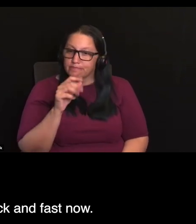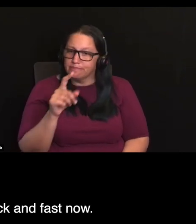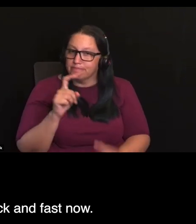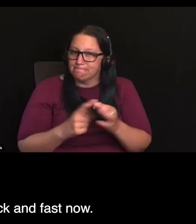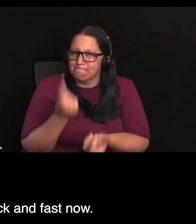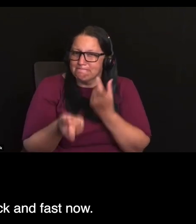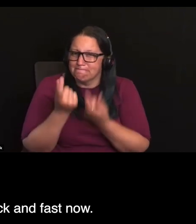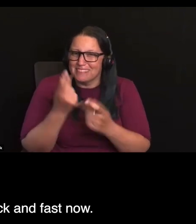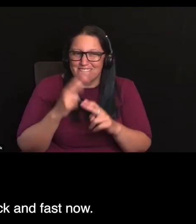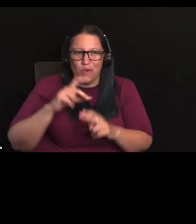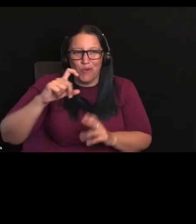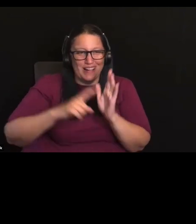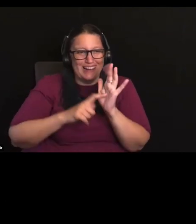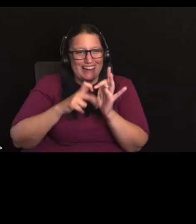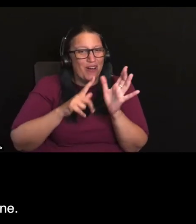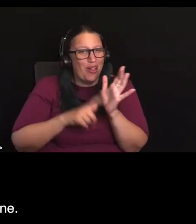coming in thick and fast now.